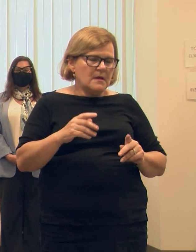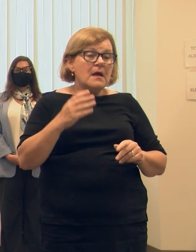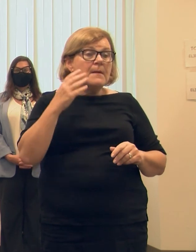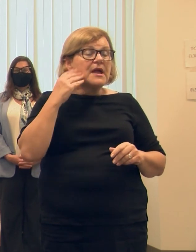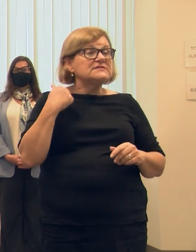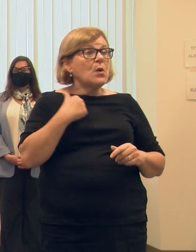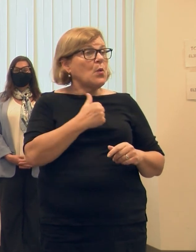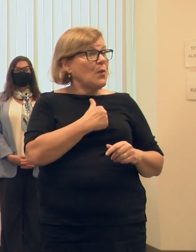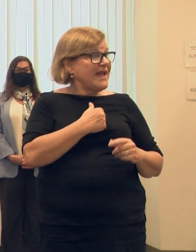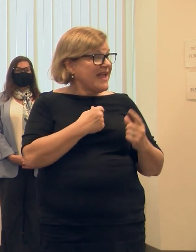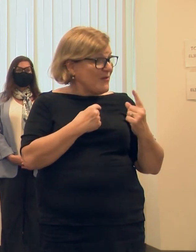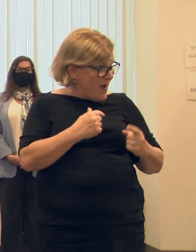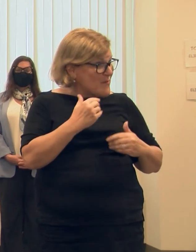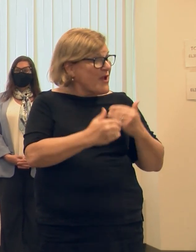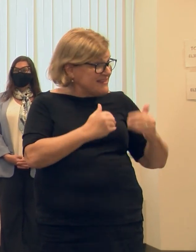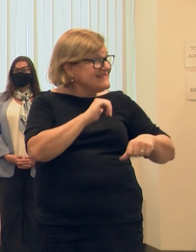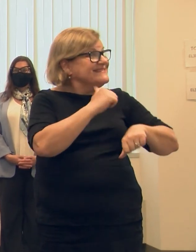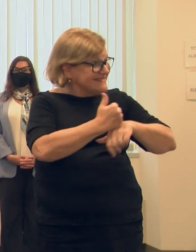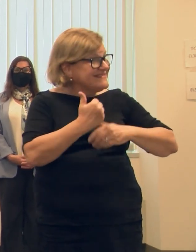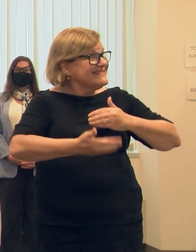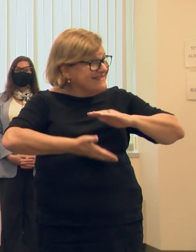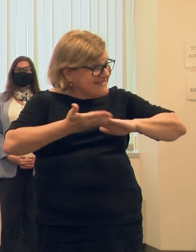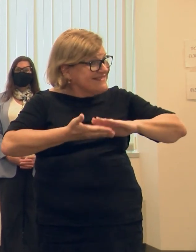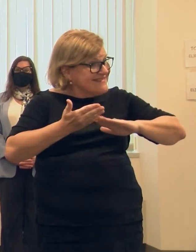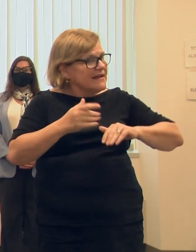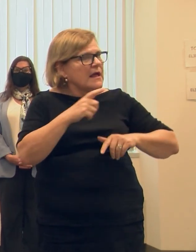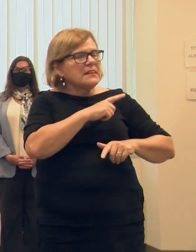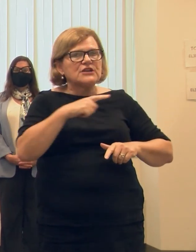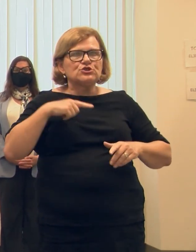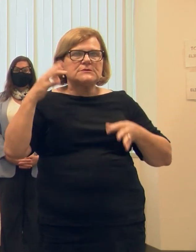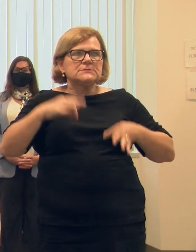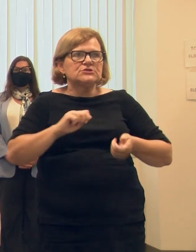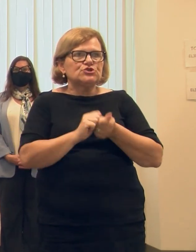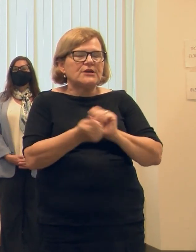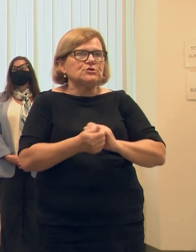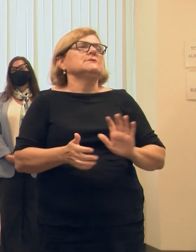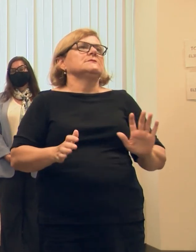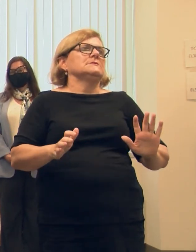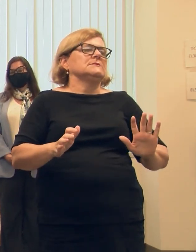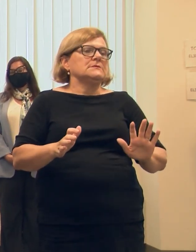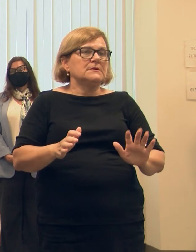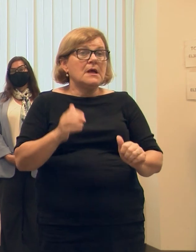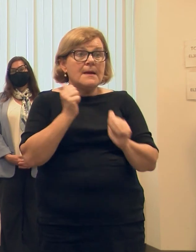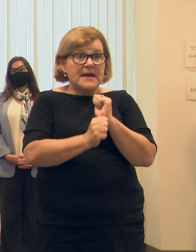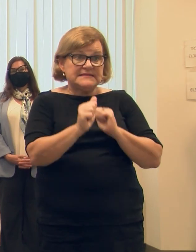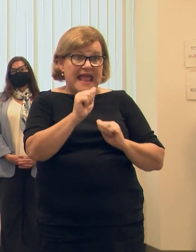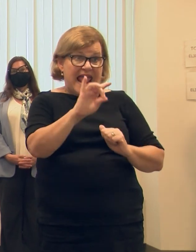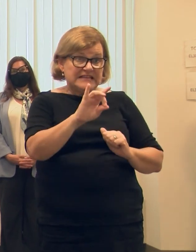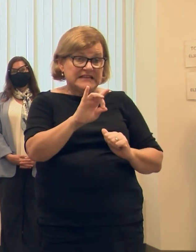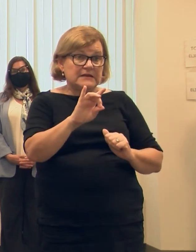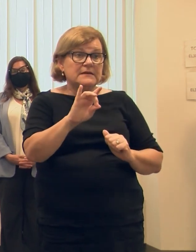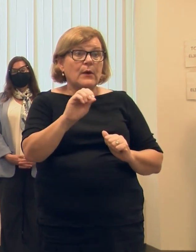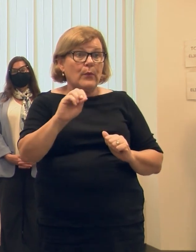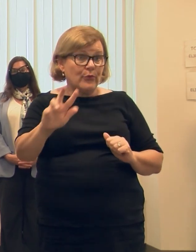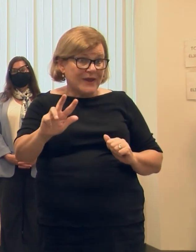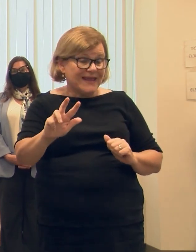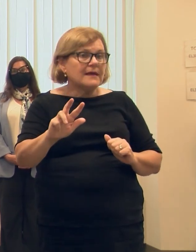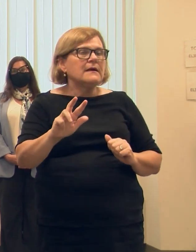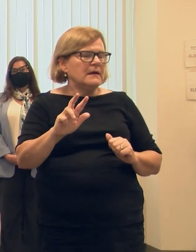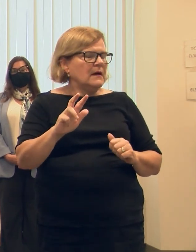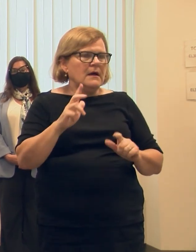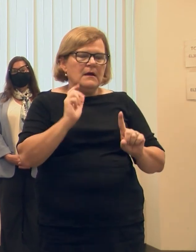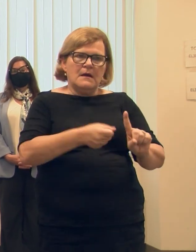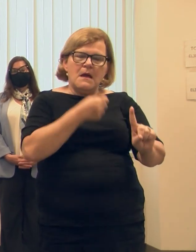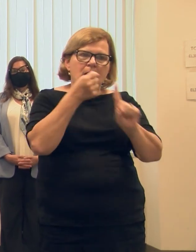Just when we get one process set, the legislature changes something. The passage of 18-3 had